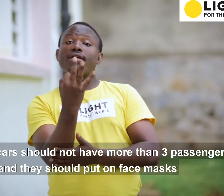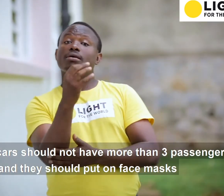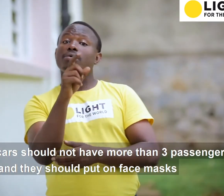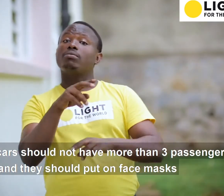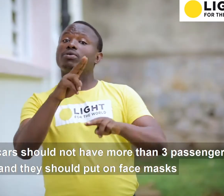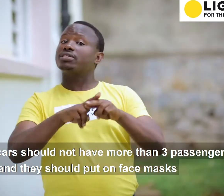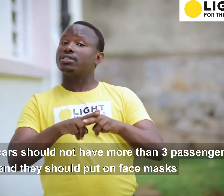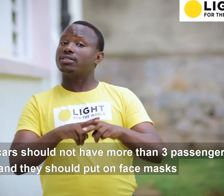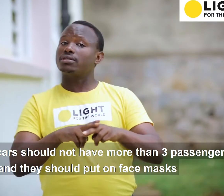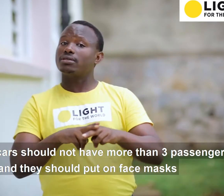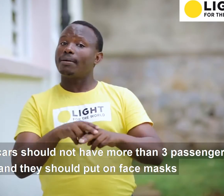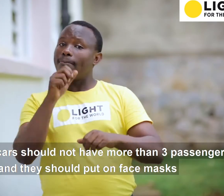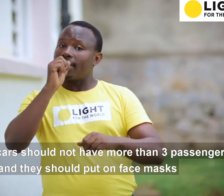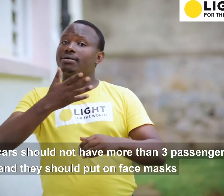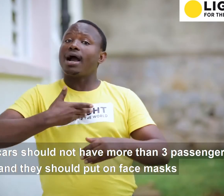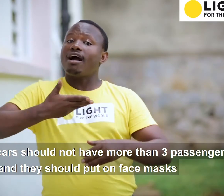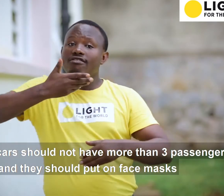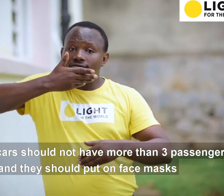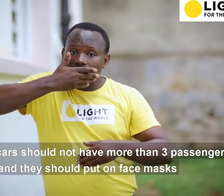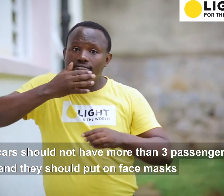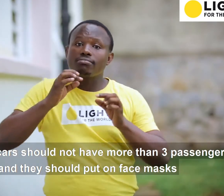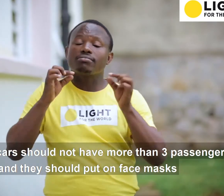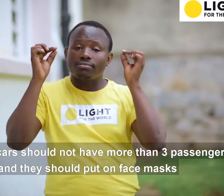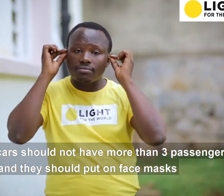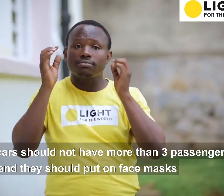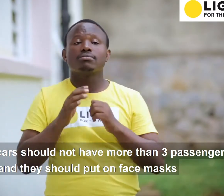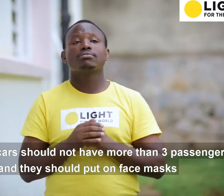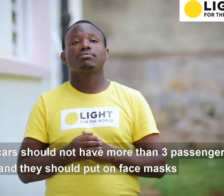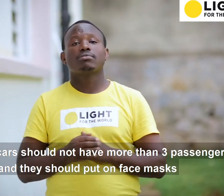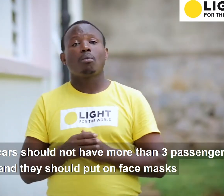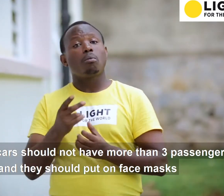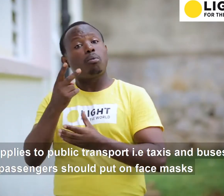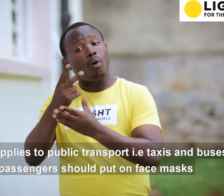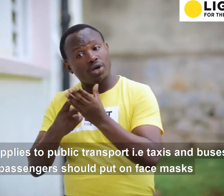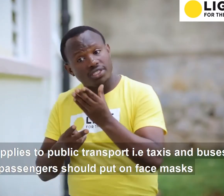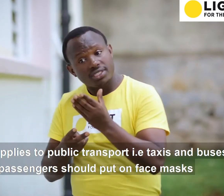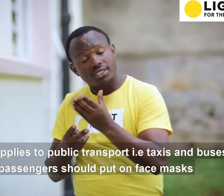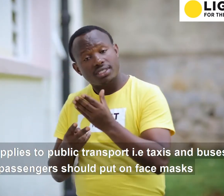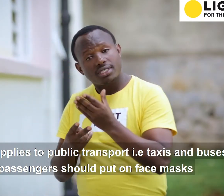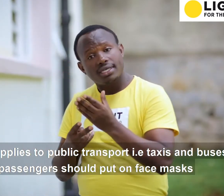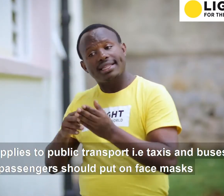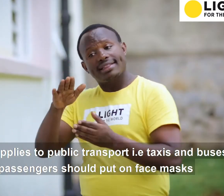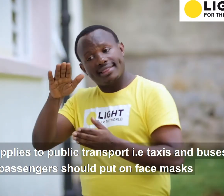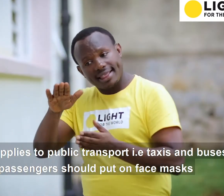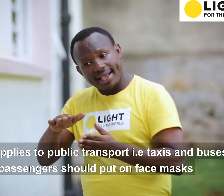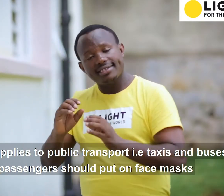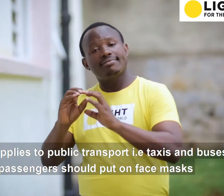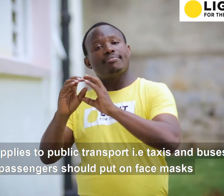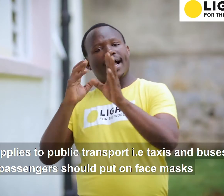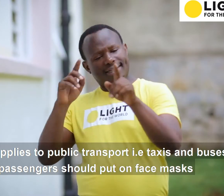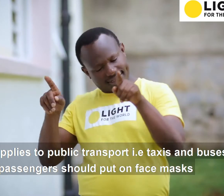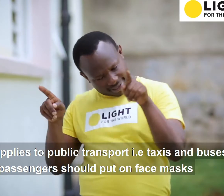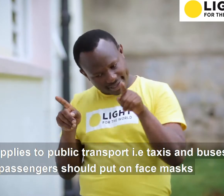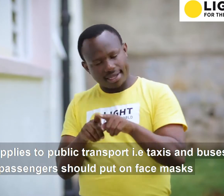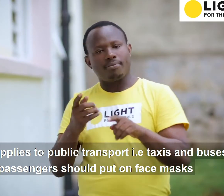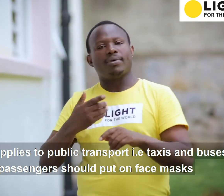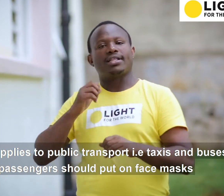3. same applies to public transport, that is to say, taxis and buses, all passengers should put